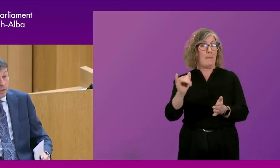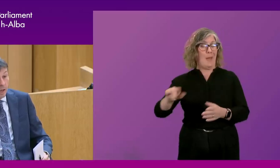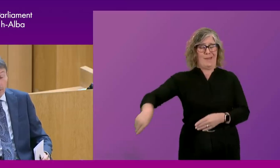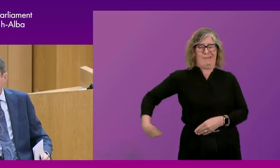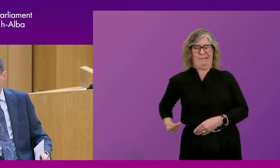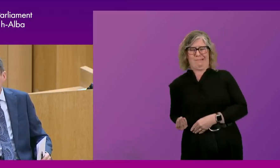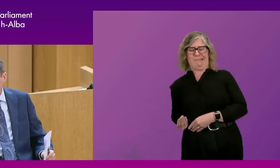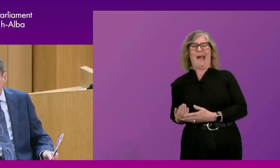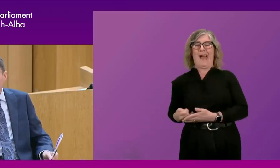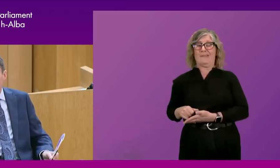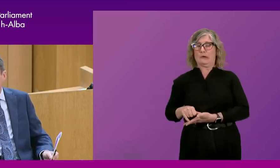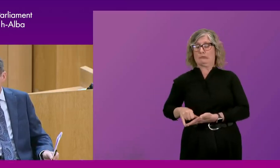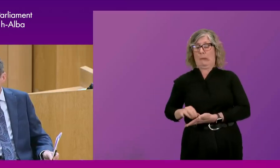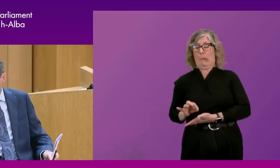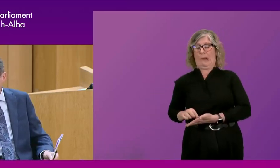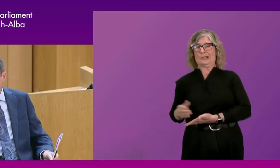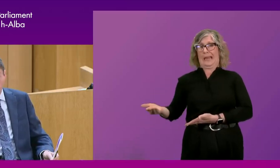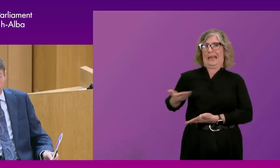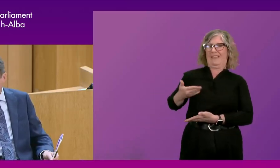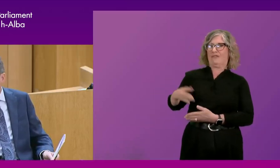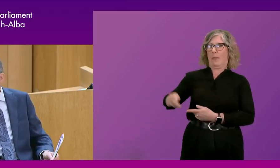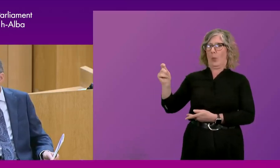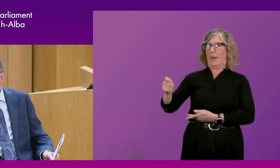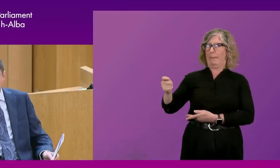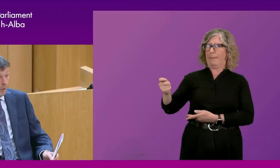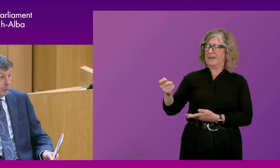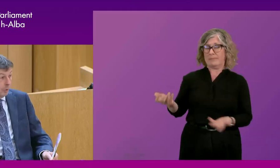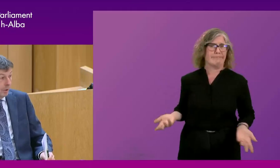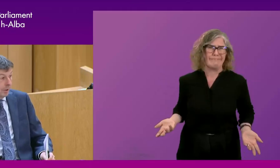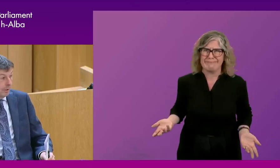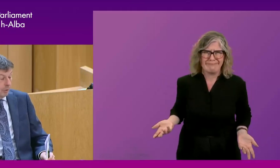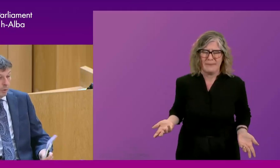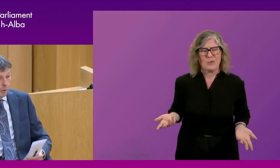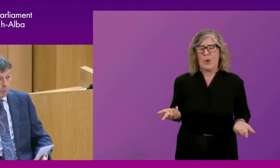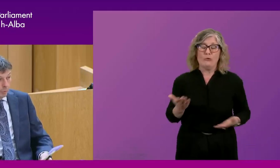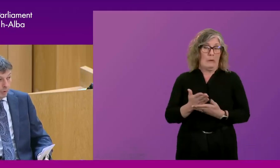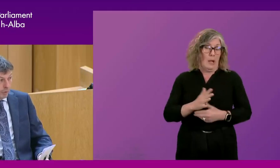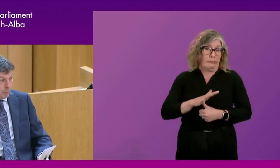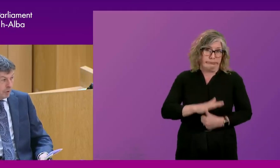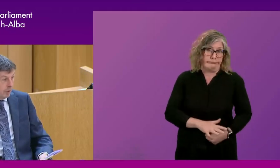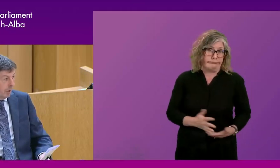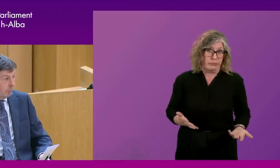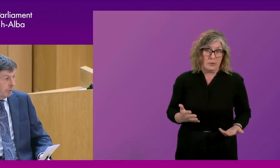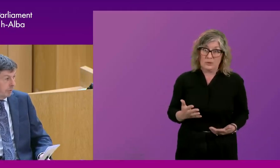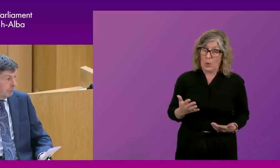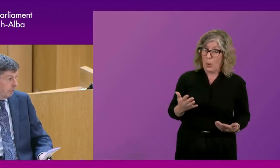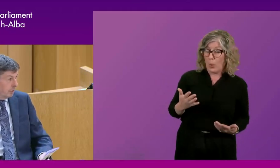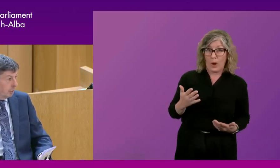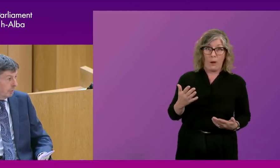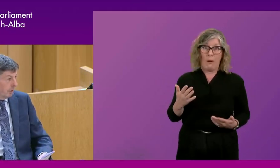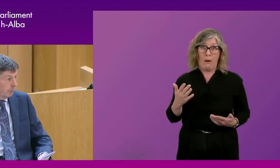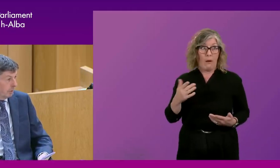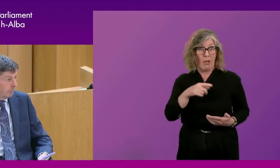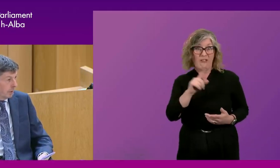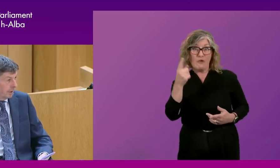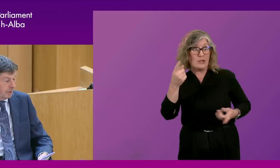whips. I mean, honestly, it is so depressing. You know, will the first minister tell me how wonderful a